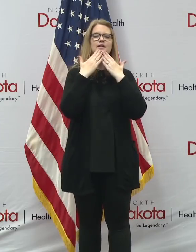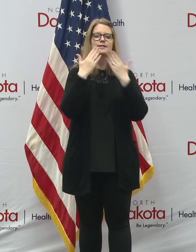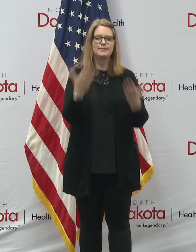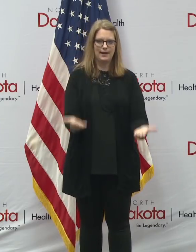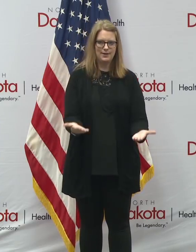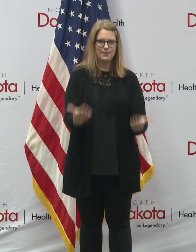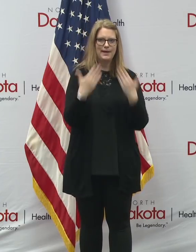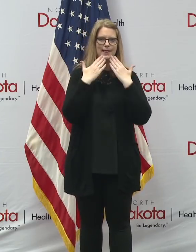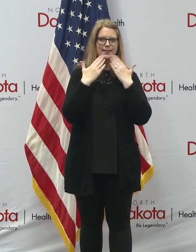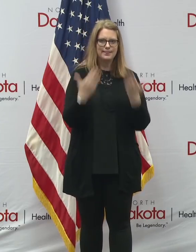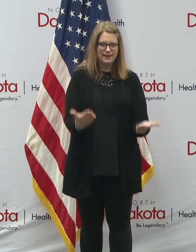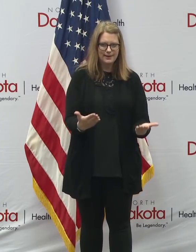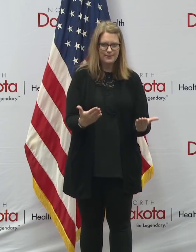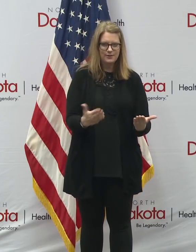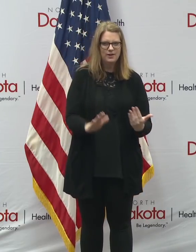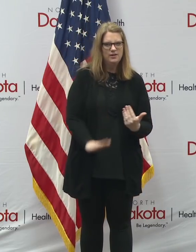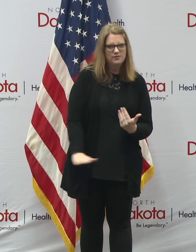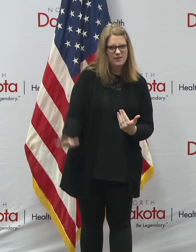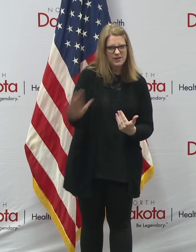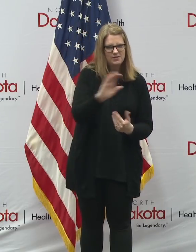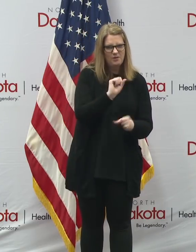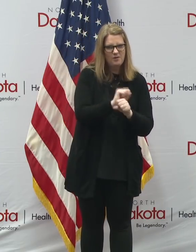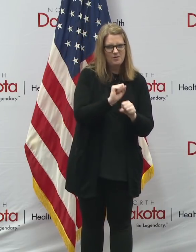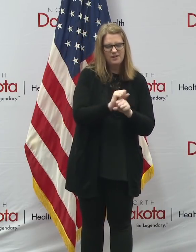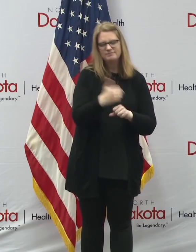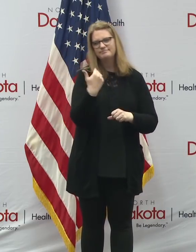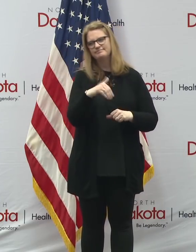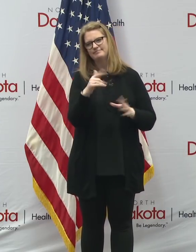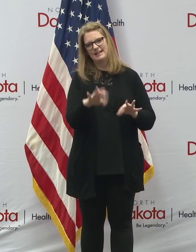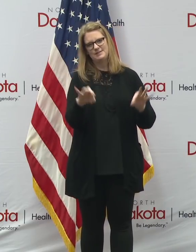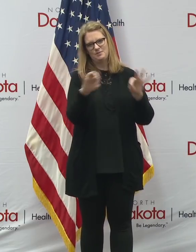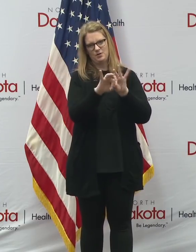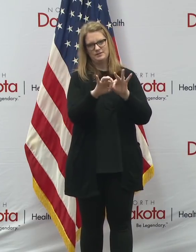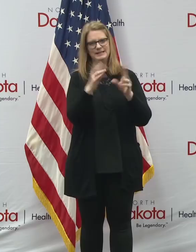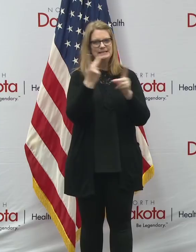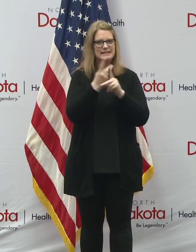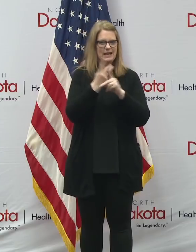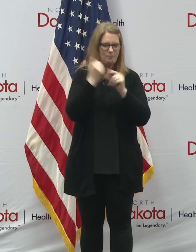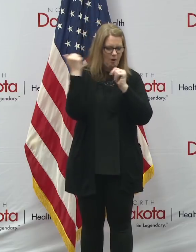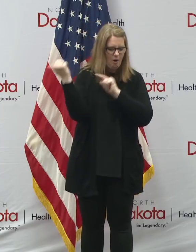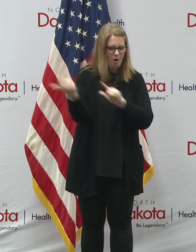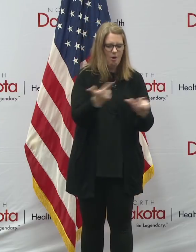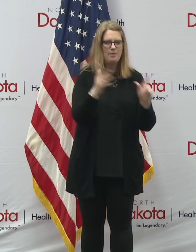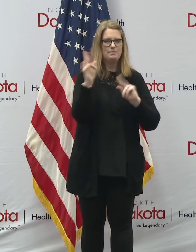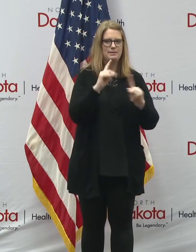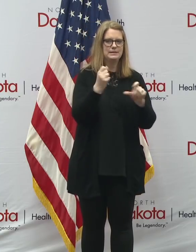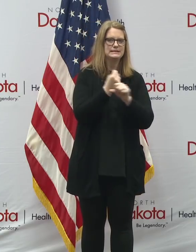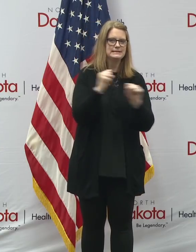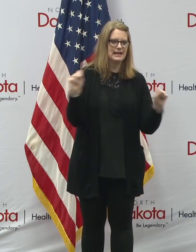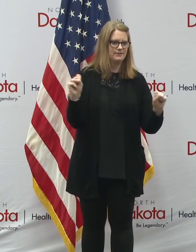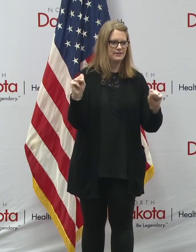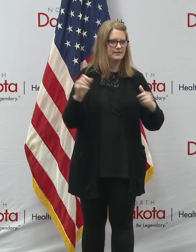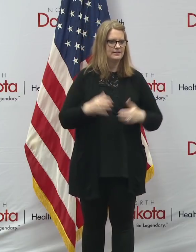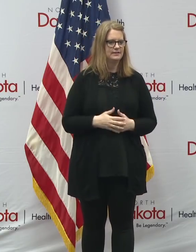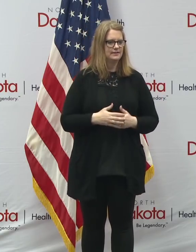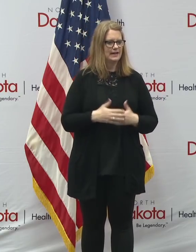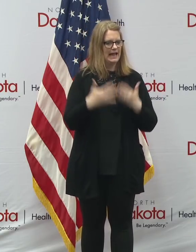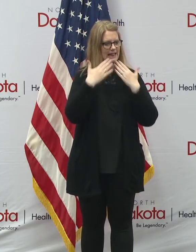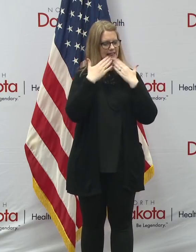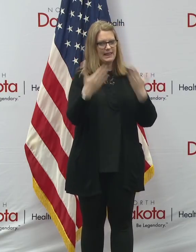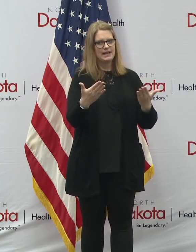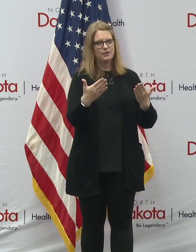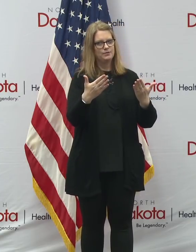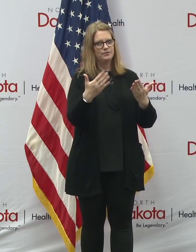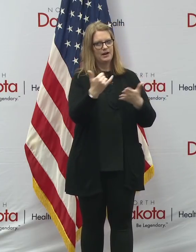important, important work that you're doing to help keep you, your parents and your grandparents safe. And thanks for the for for helping to be North